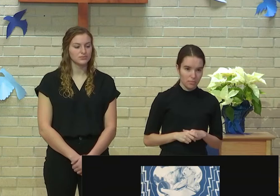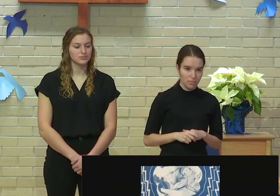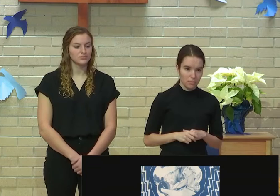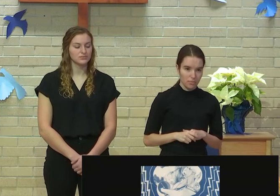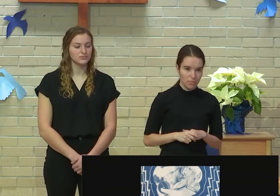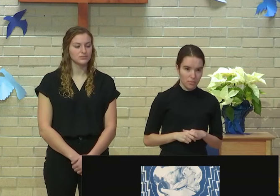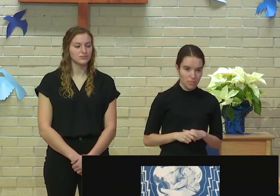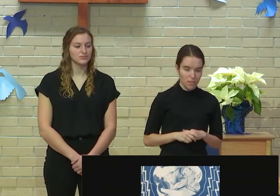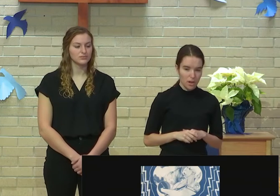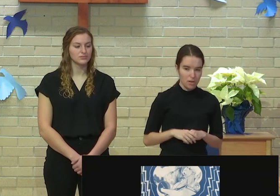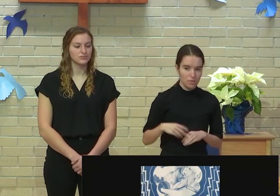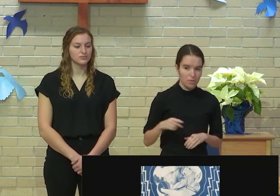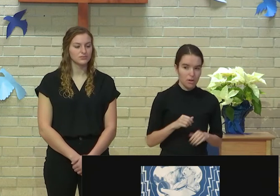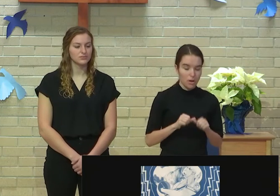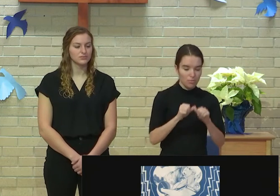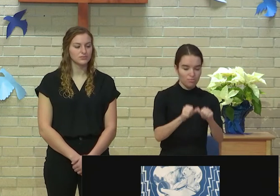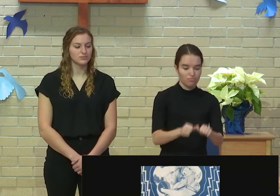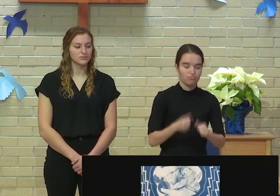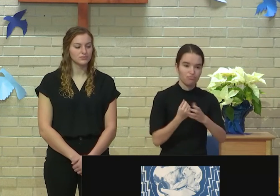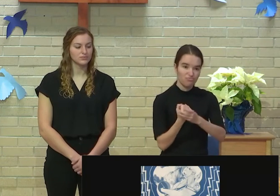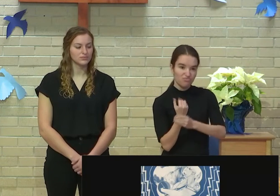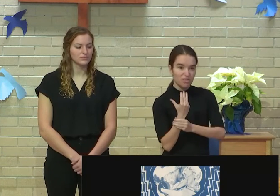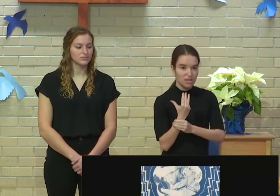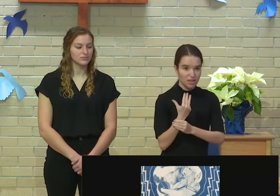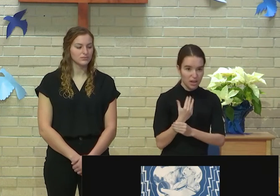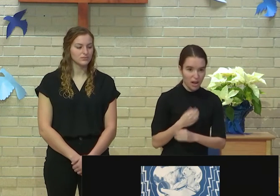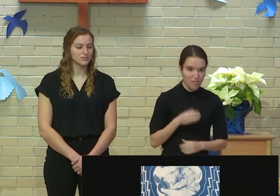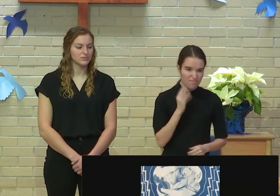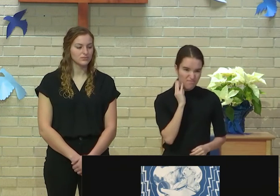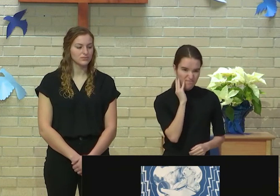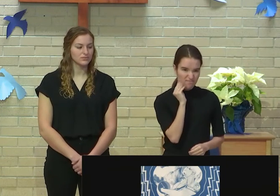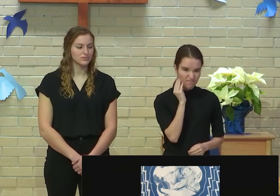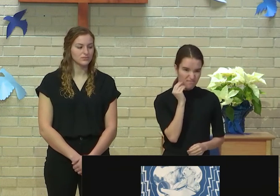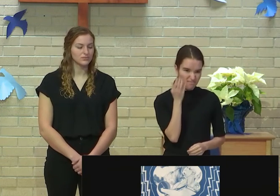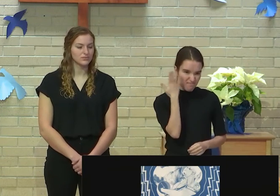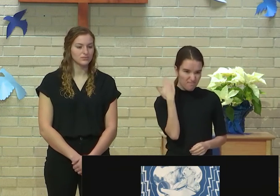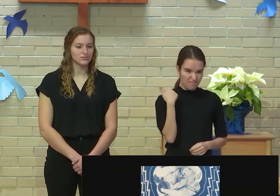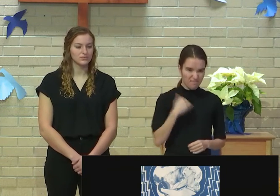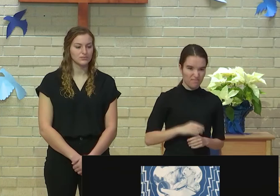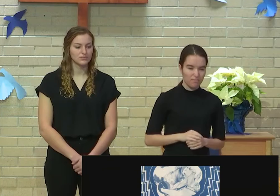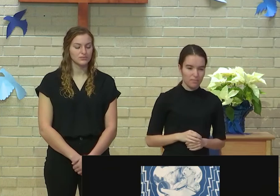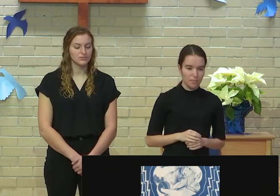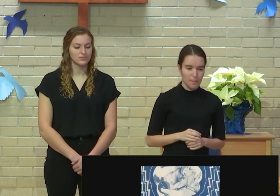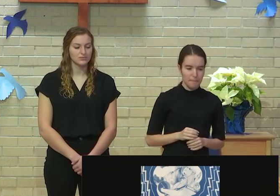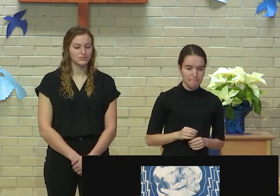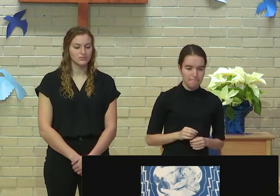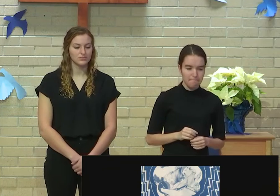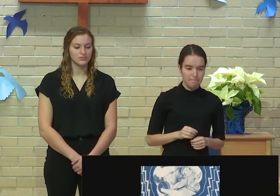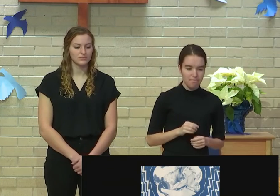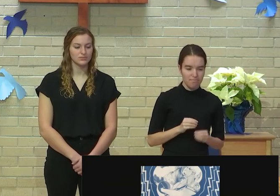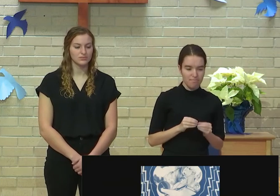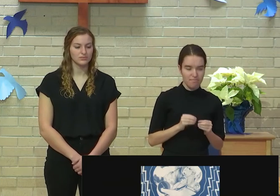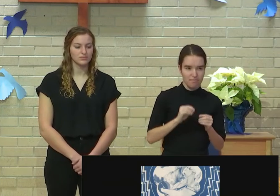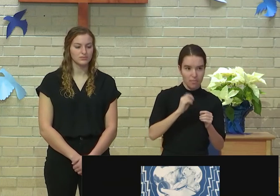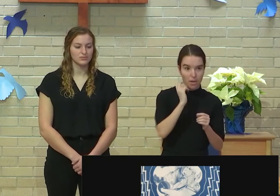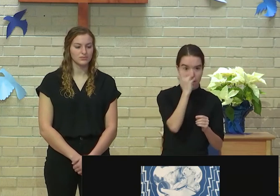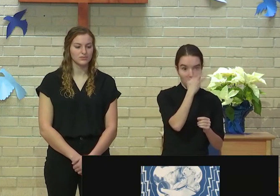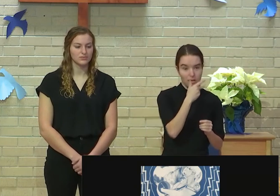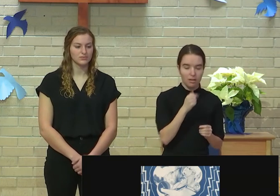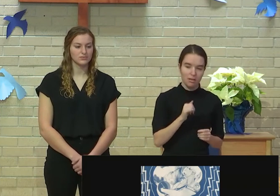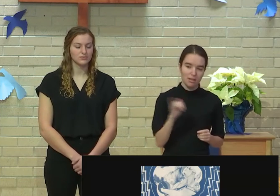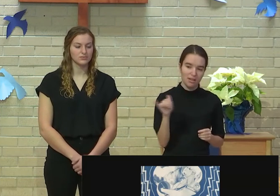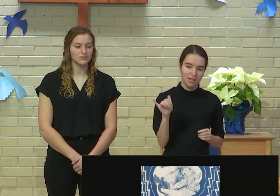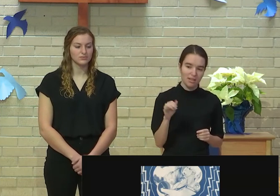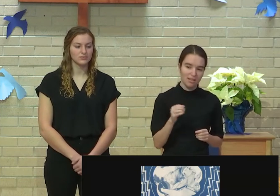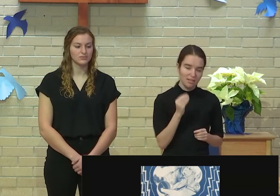troubled past and present into something more beautiful, like a flower is.